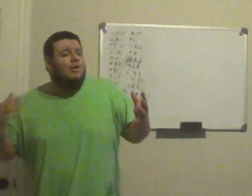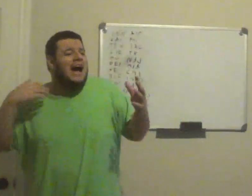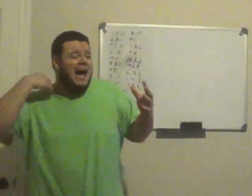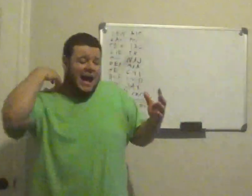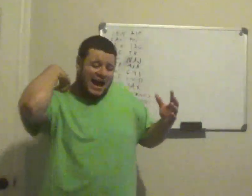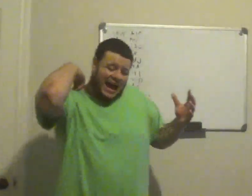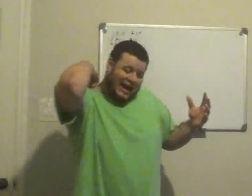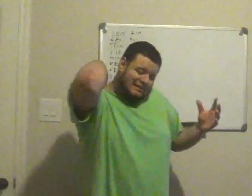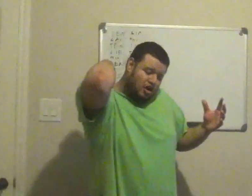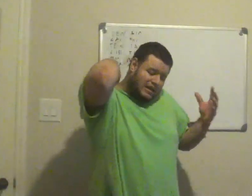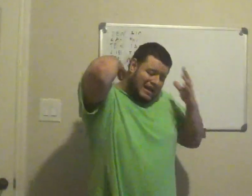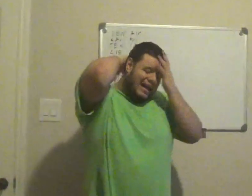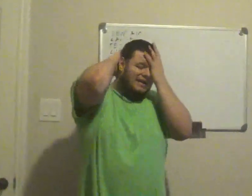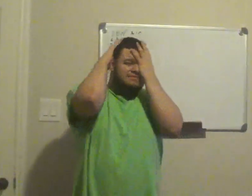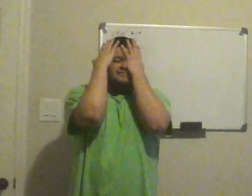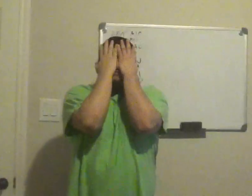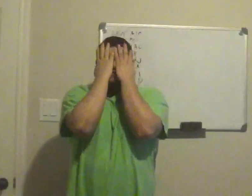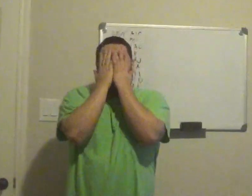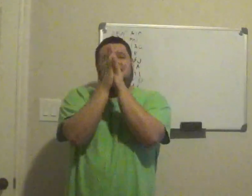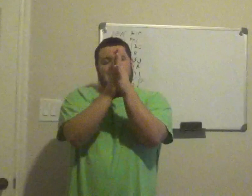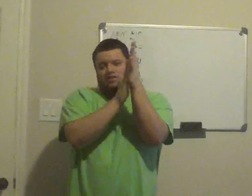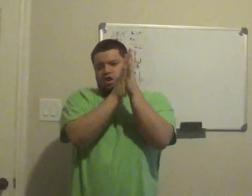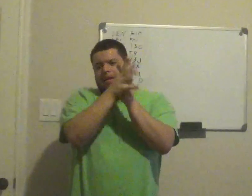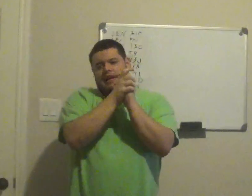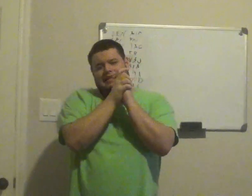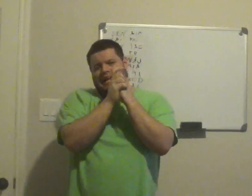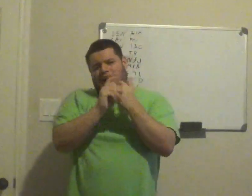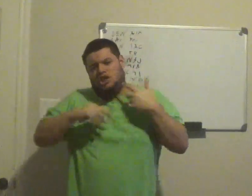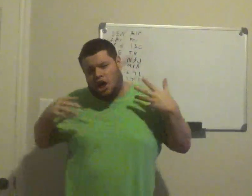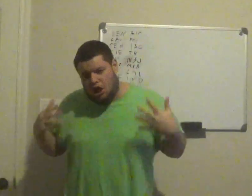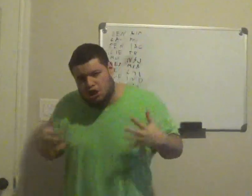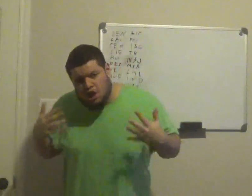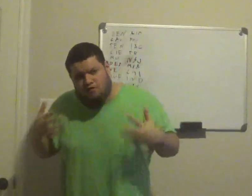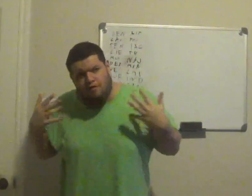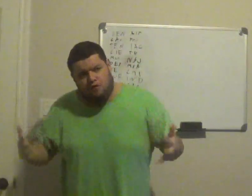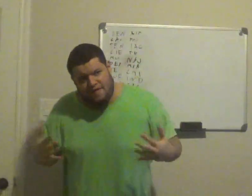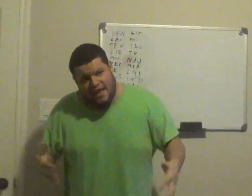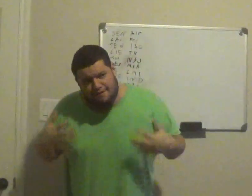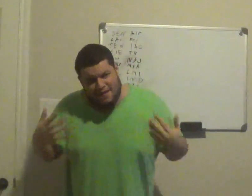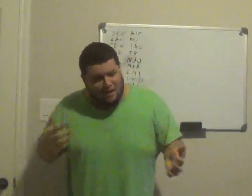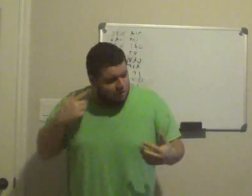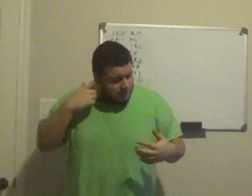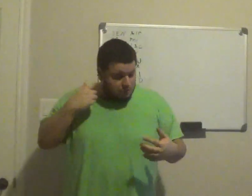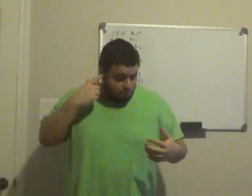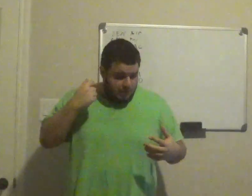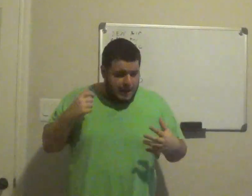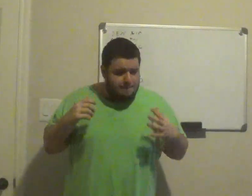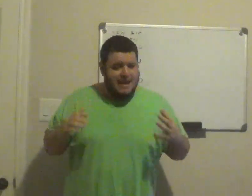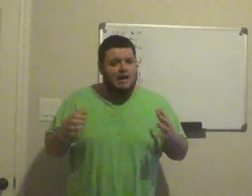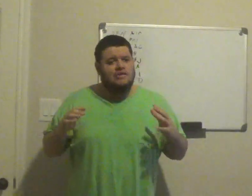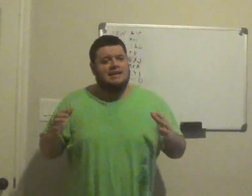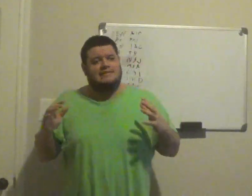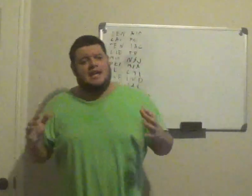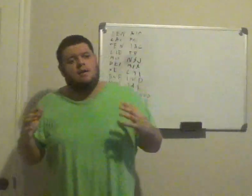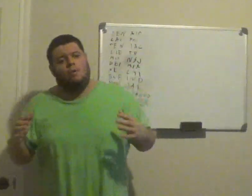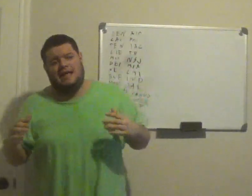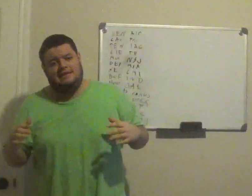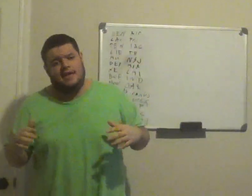don't, I, look, I, I think this could be, like, not a good look for the NFL, but I don't think it's a terrible idea,